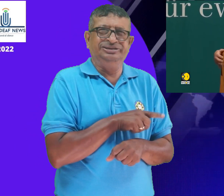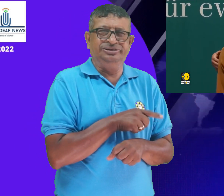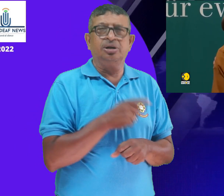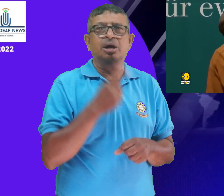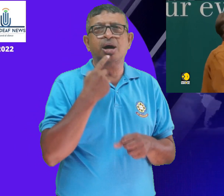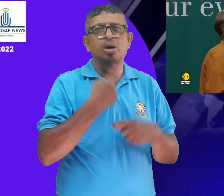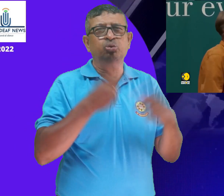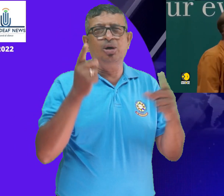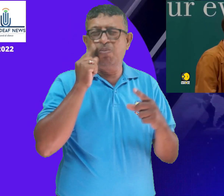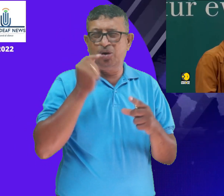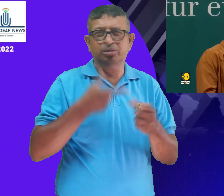Monday.